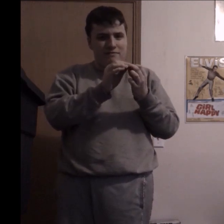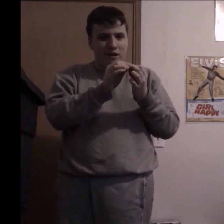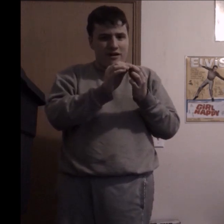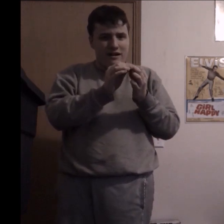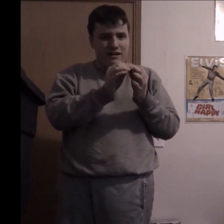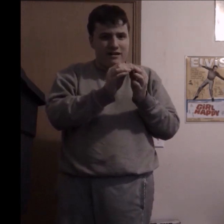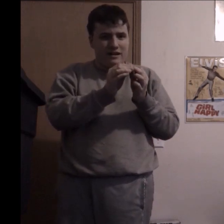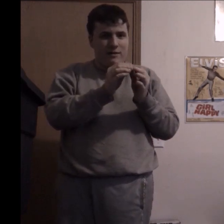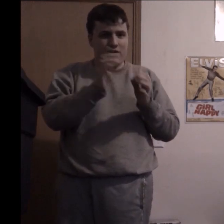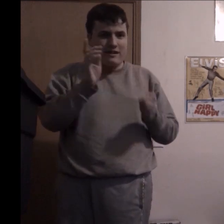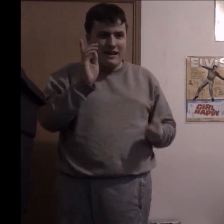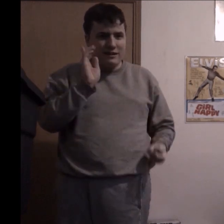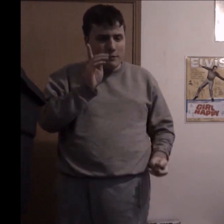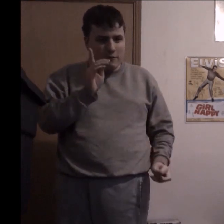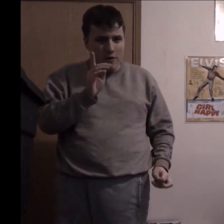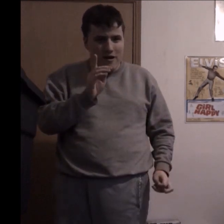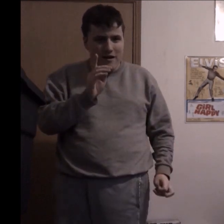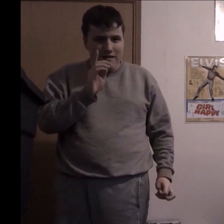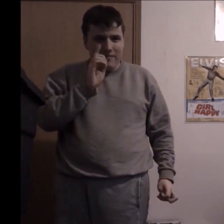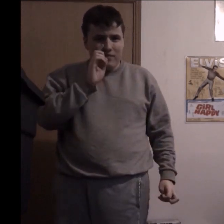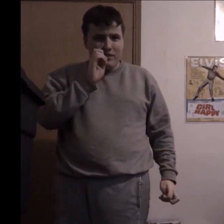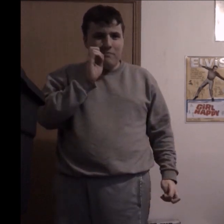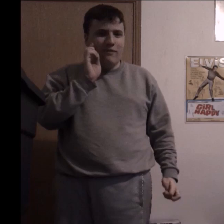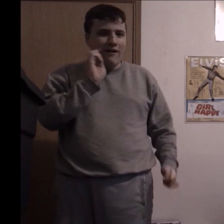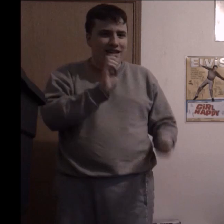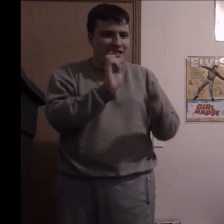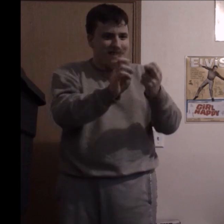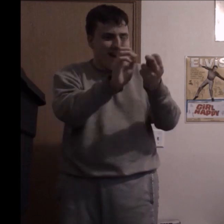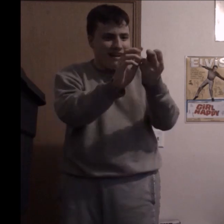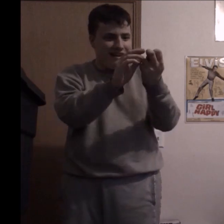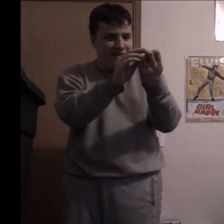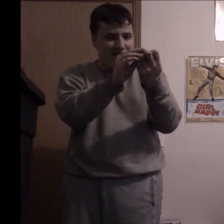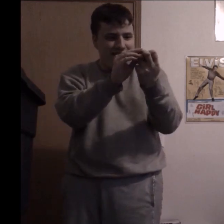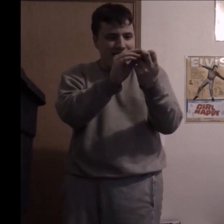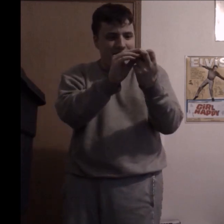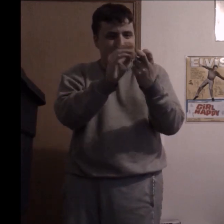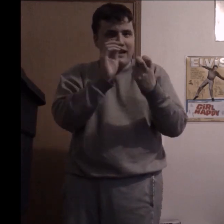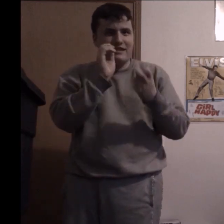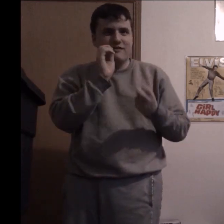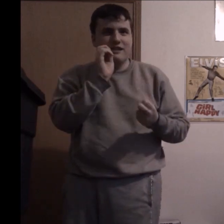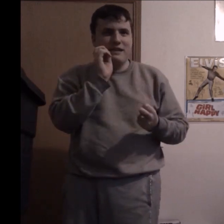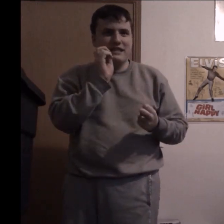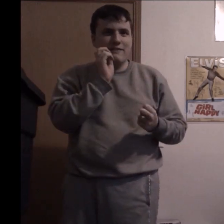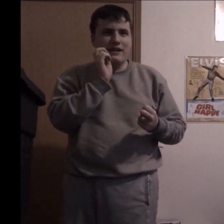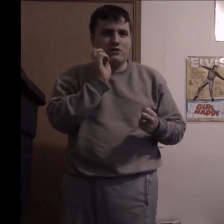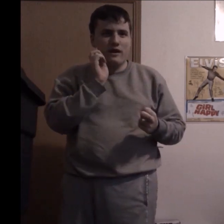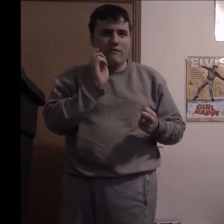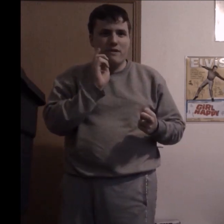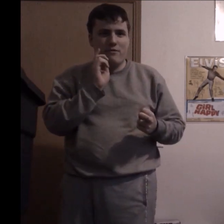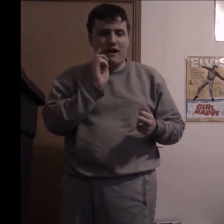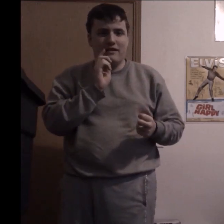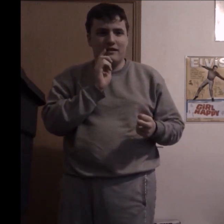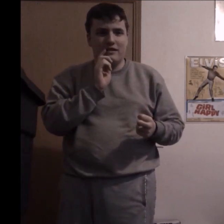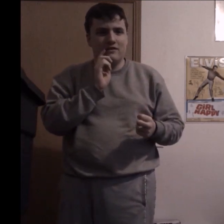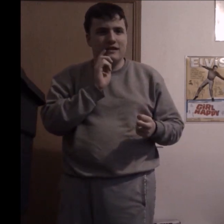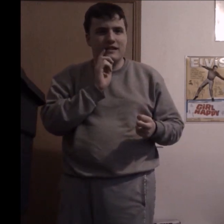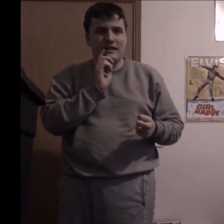Barney in the backyard game do before. The Barney Shake. Okay, so let me see if I can try to remember how to do this.